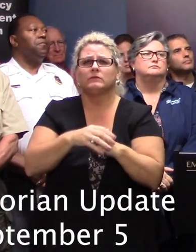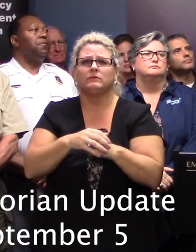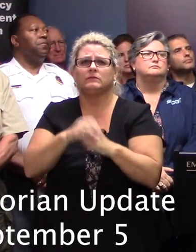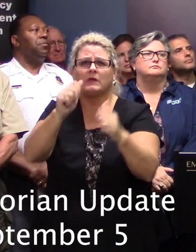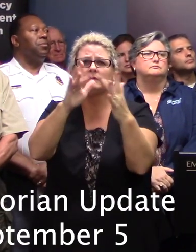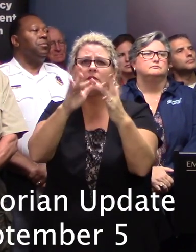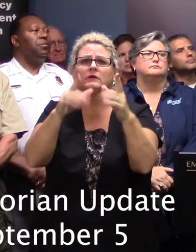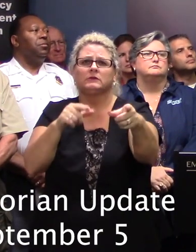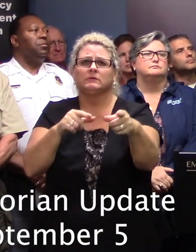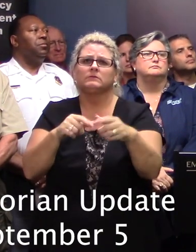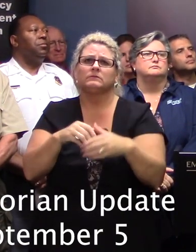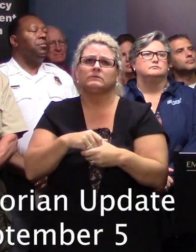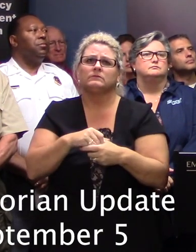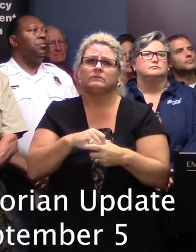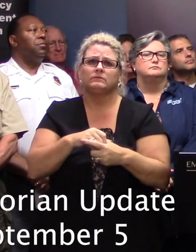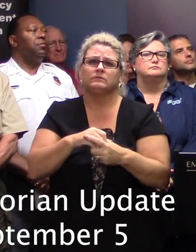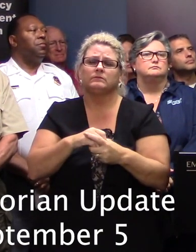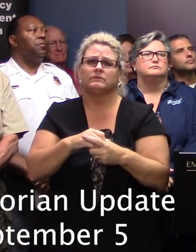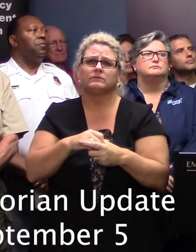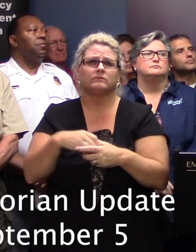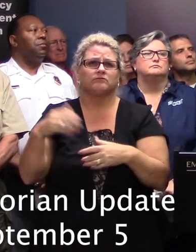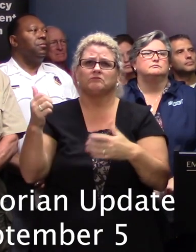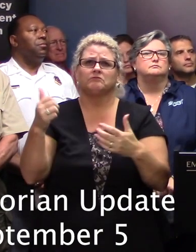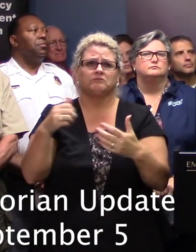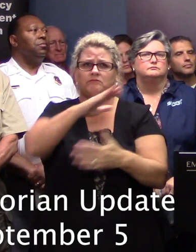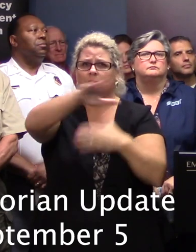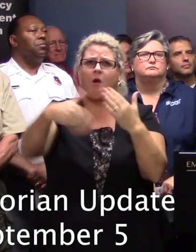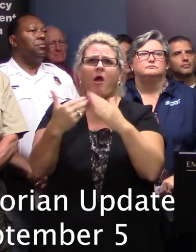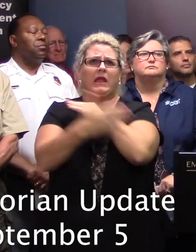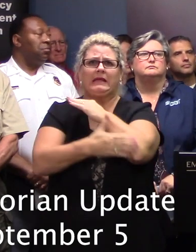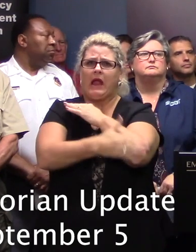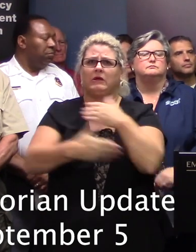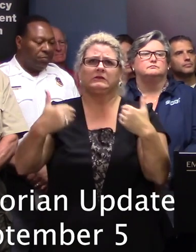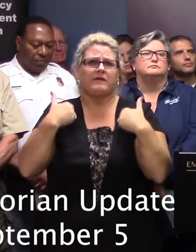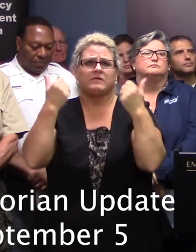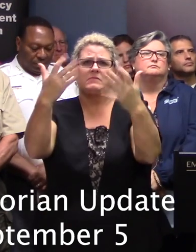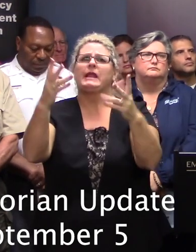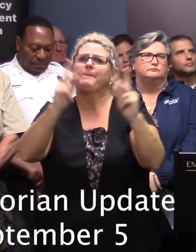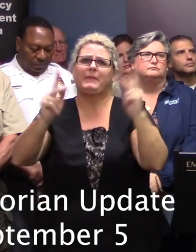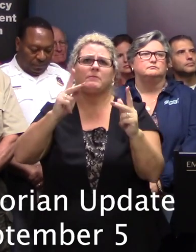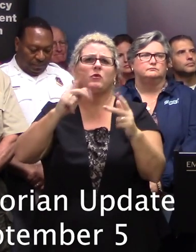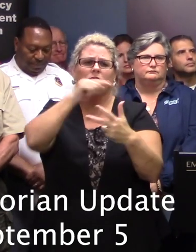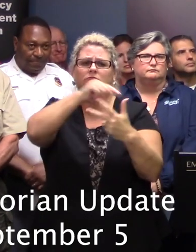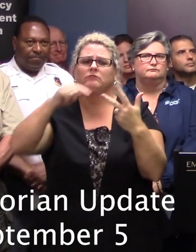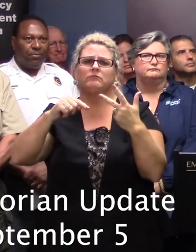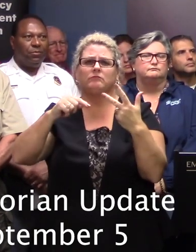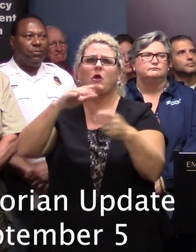function they are all standing up in all of these counties there's an army of people to provide that information